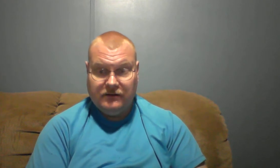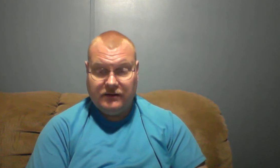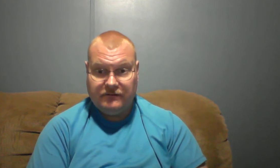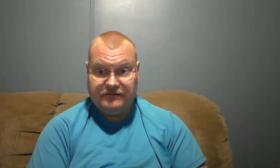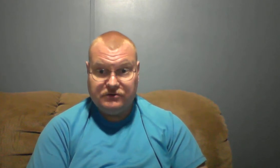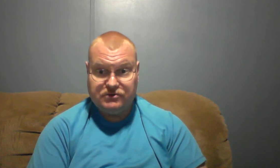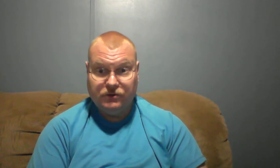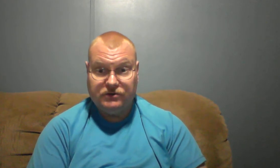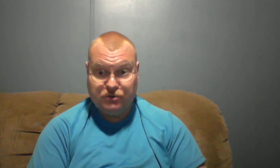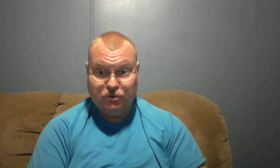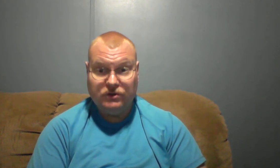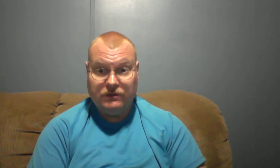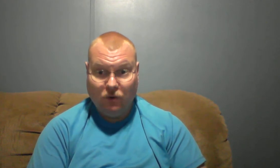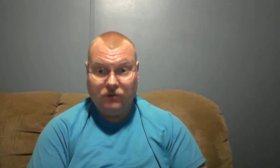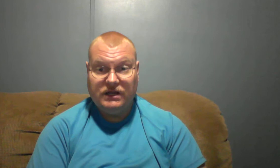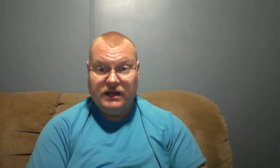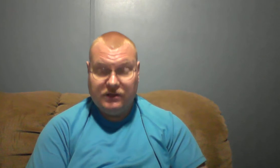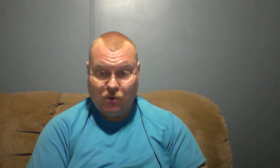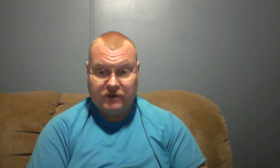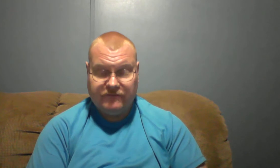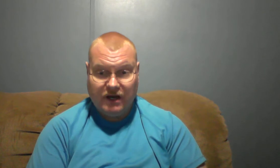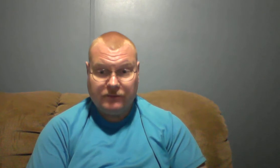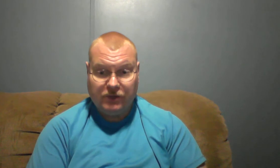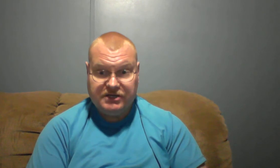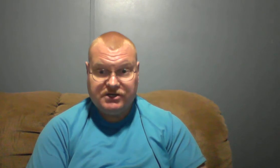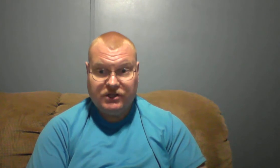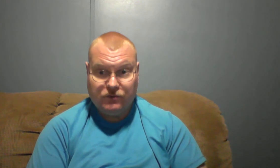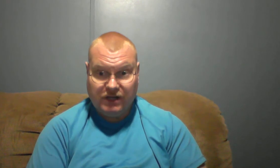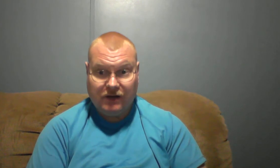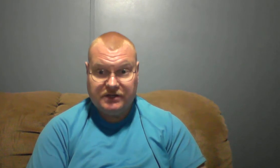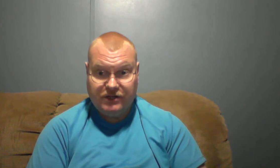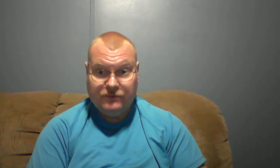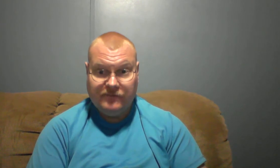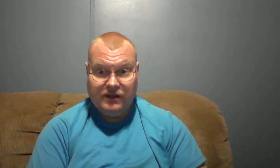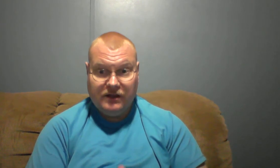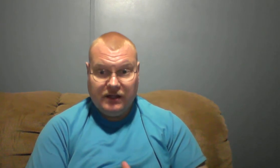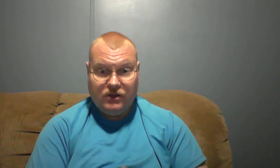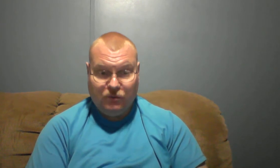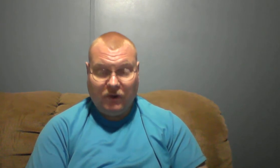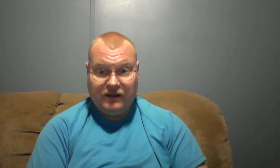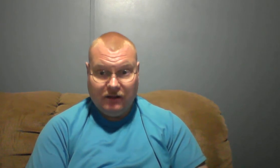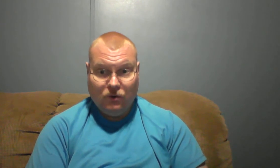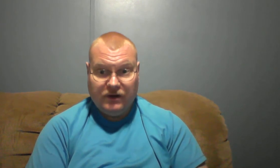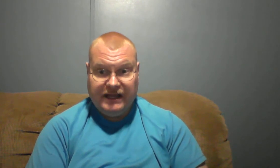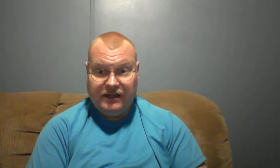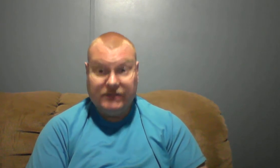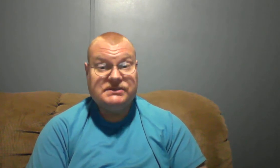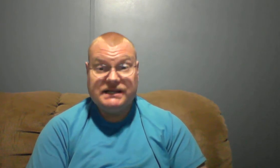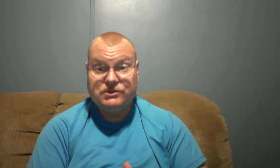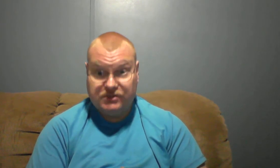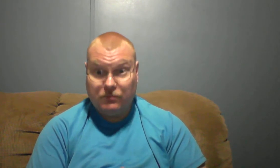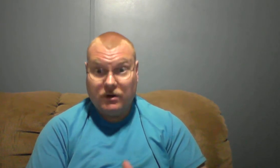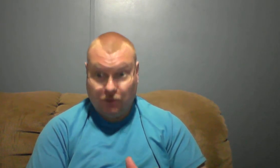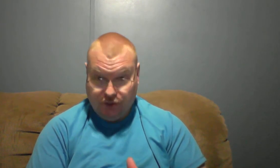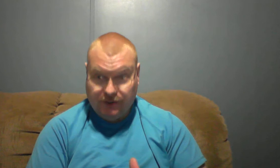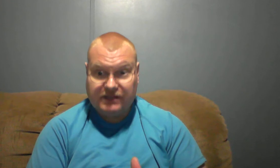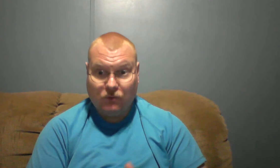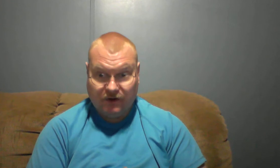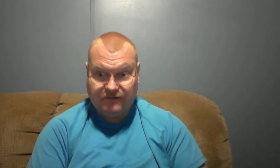if you truly want the word of God preached to you and taught to you you pray to the Lord he'll send you somewhere where you'll get the word of God